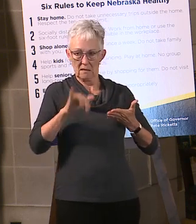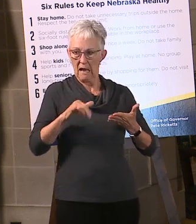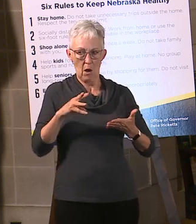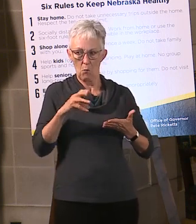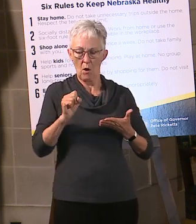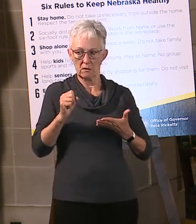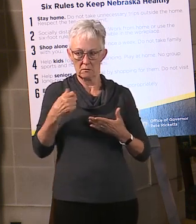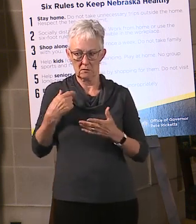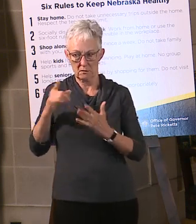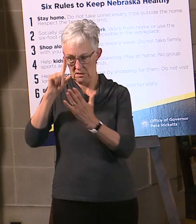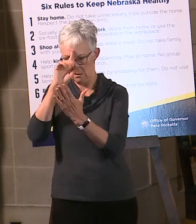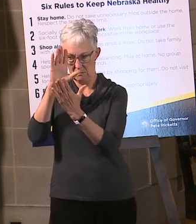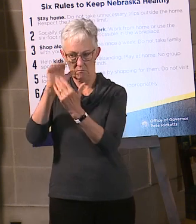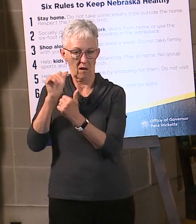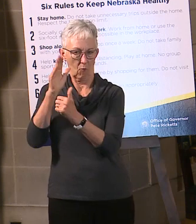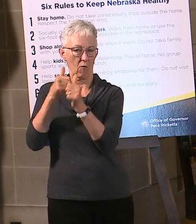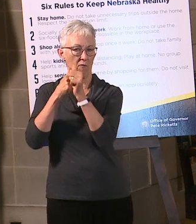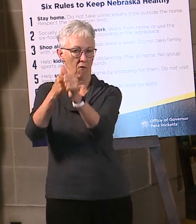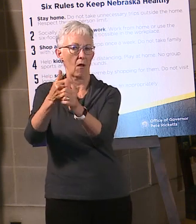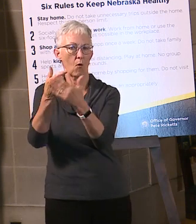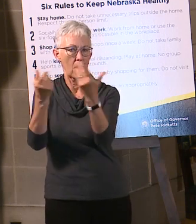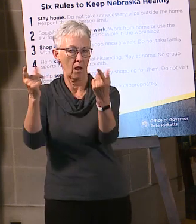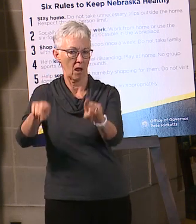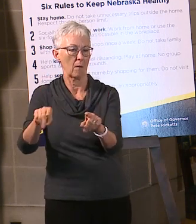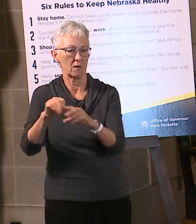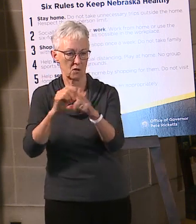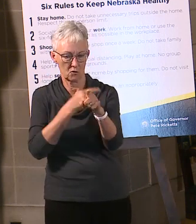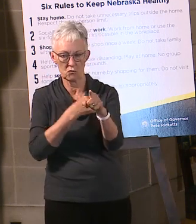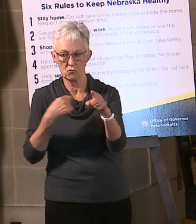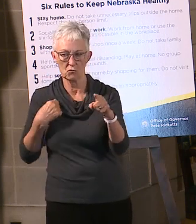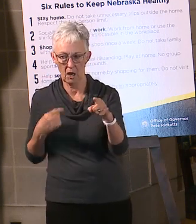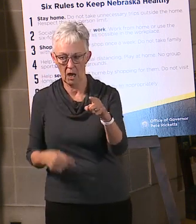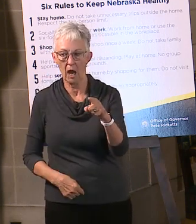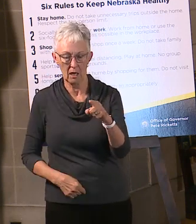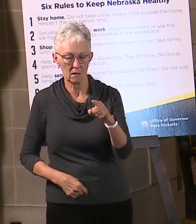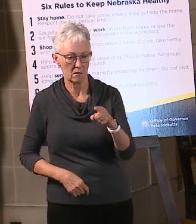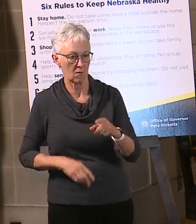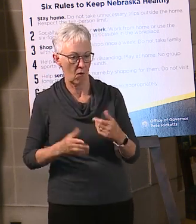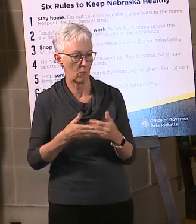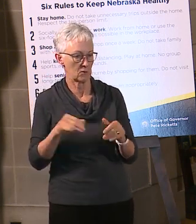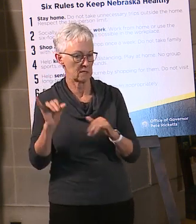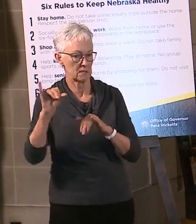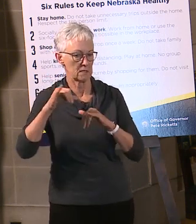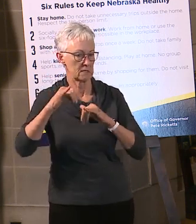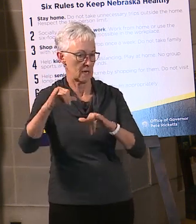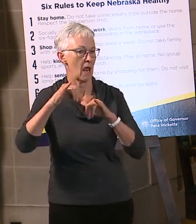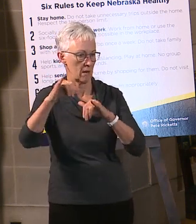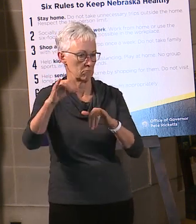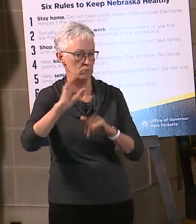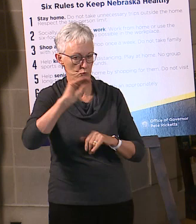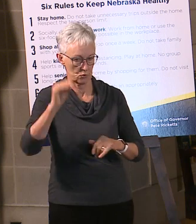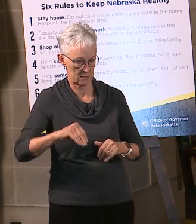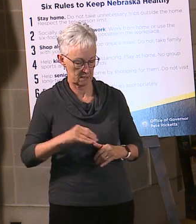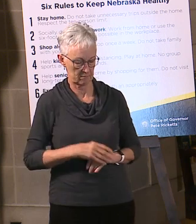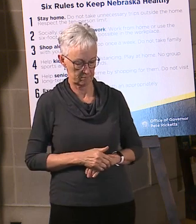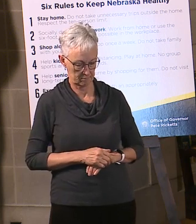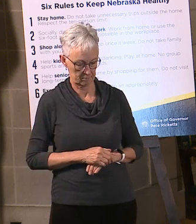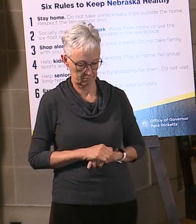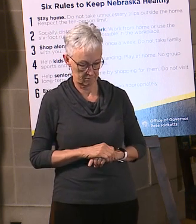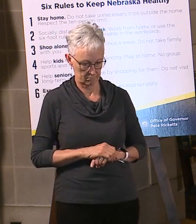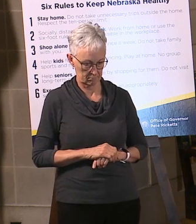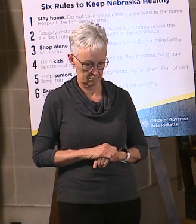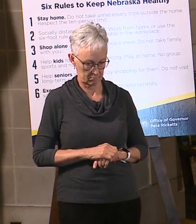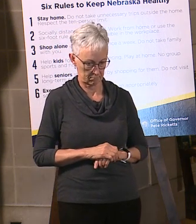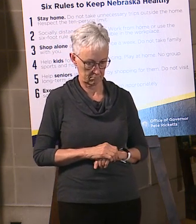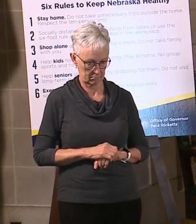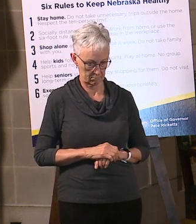of March. So just kind of an interesting fact that that all kind of that actually proved to be accurate. With our positive rates rising at the same